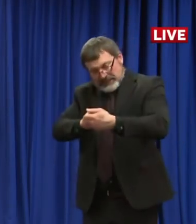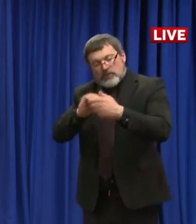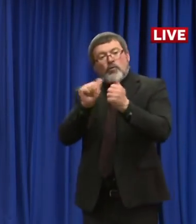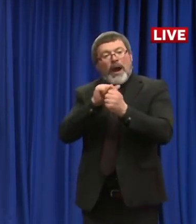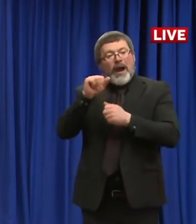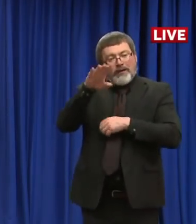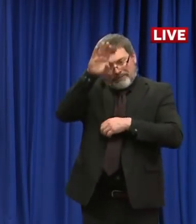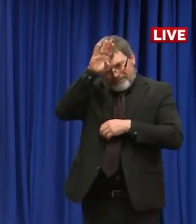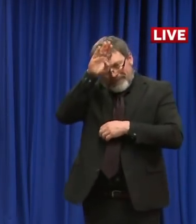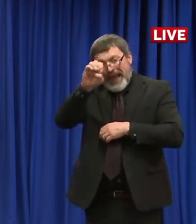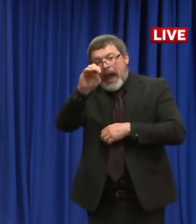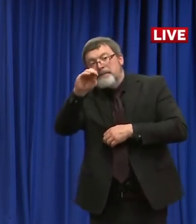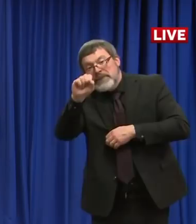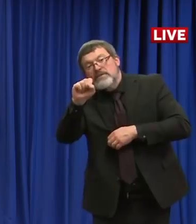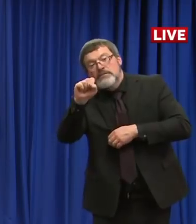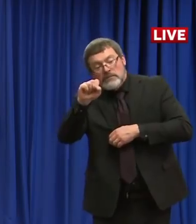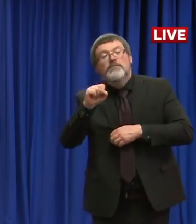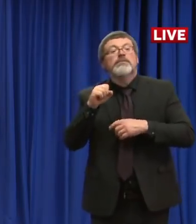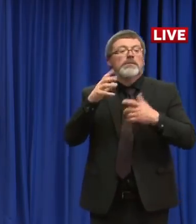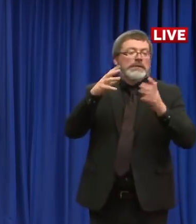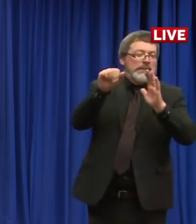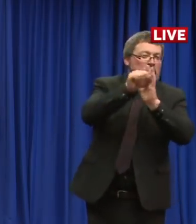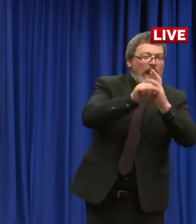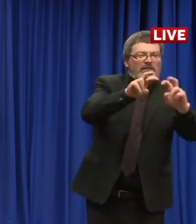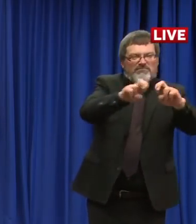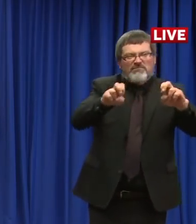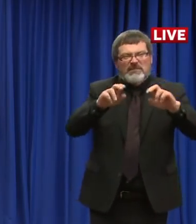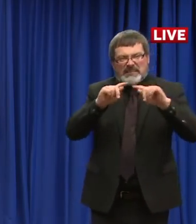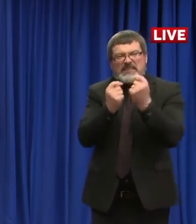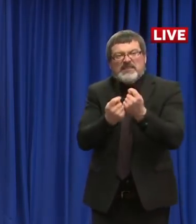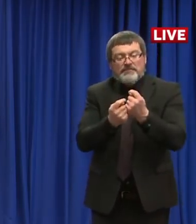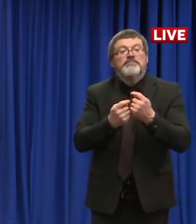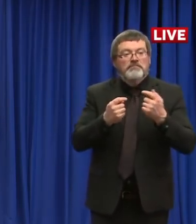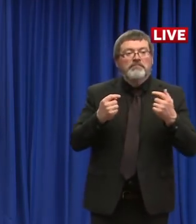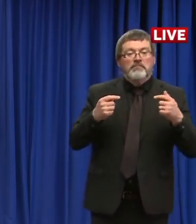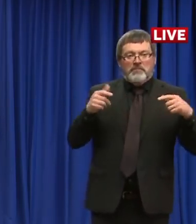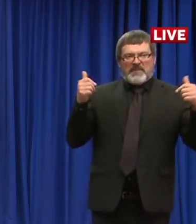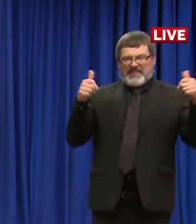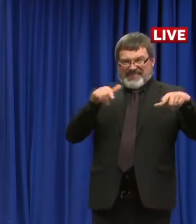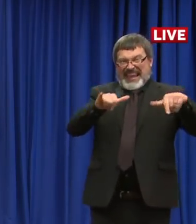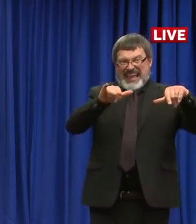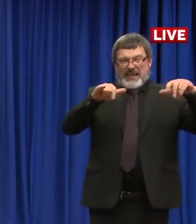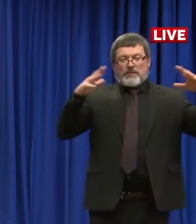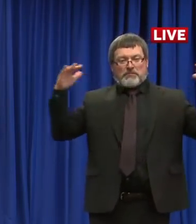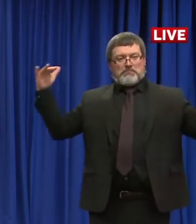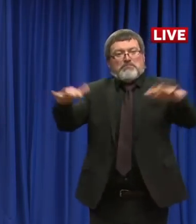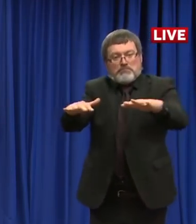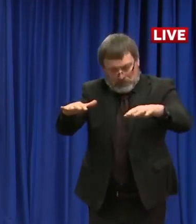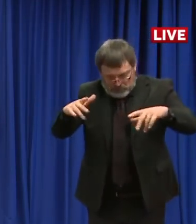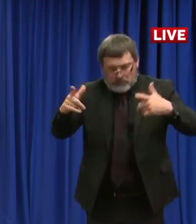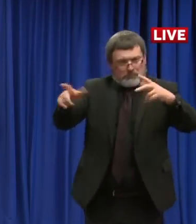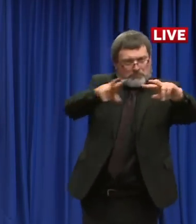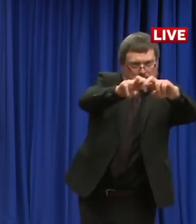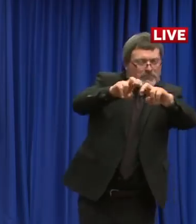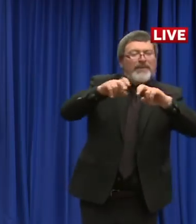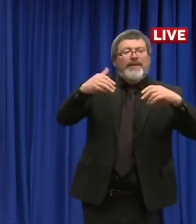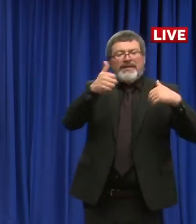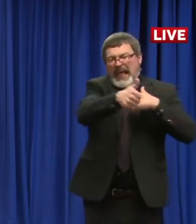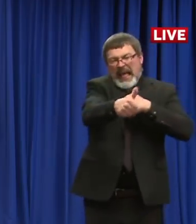for whom there is, um, suspicion of COVID-19, right? I mean, not, not everybody who passes away, um,